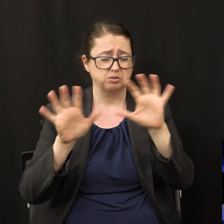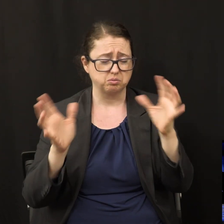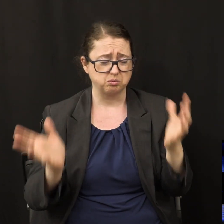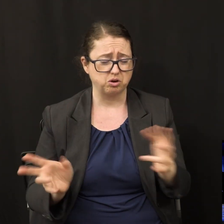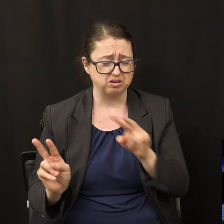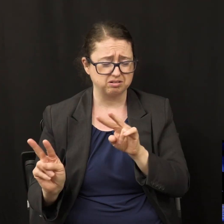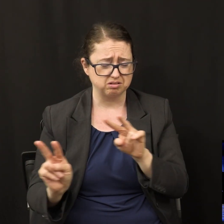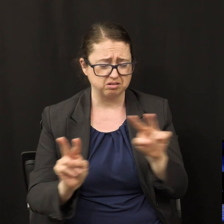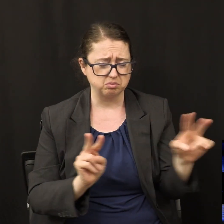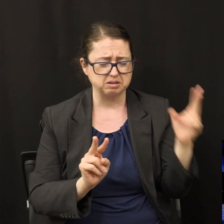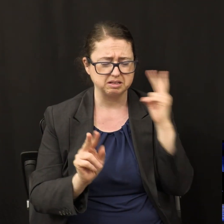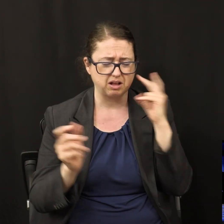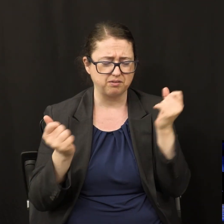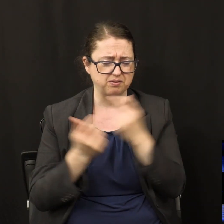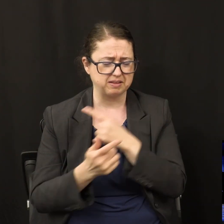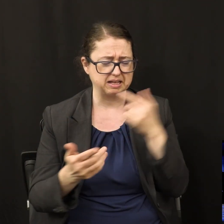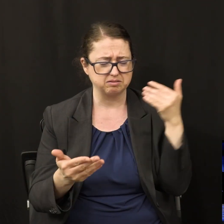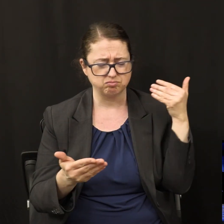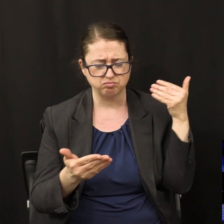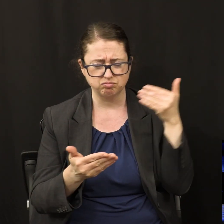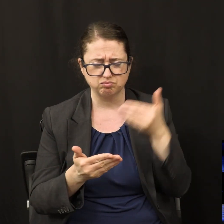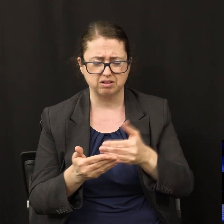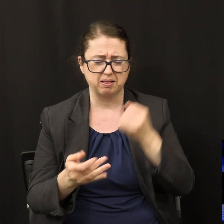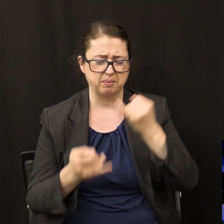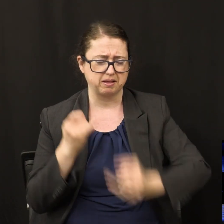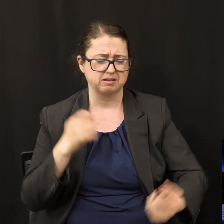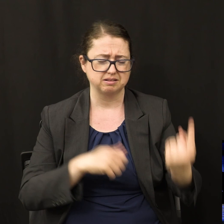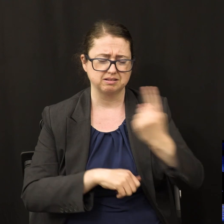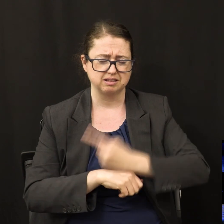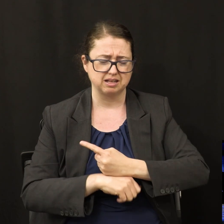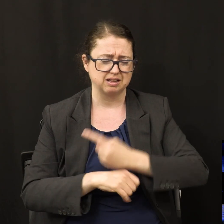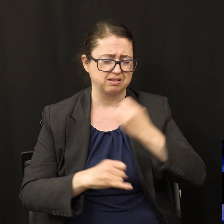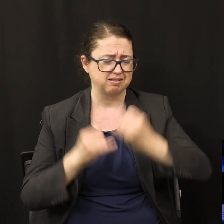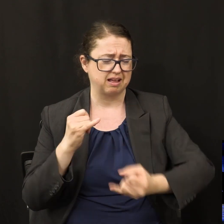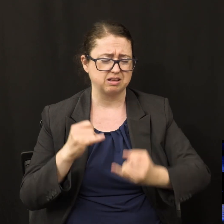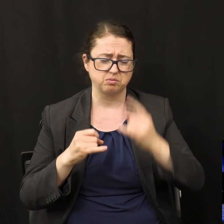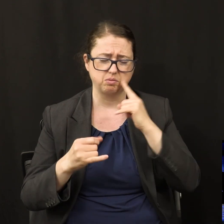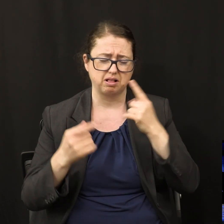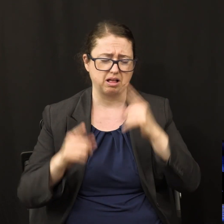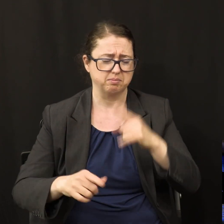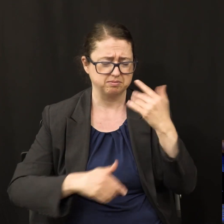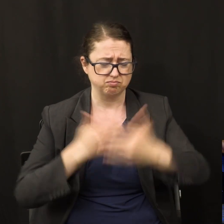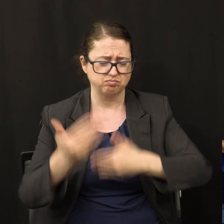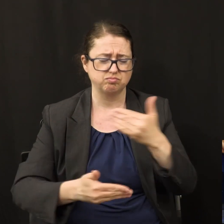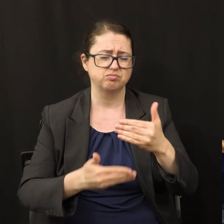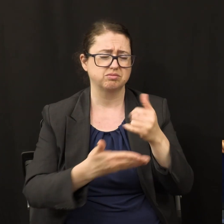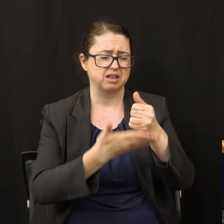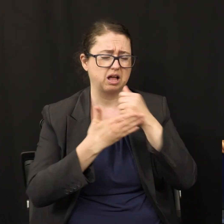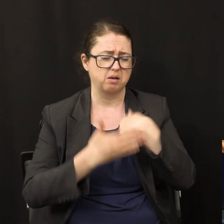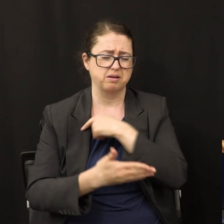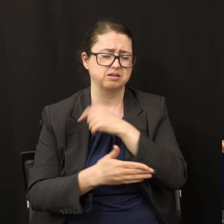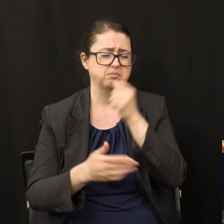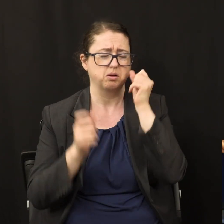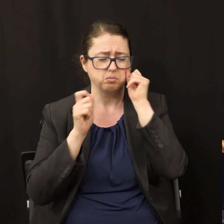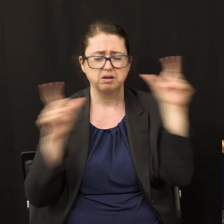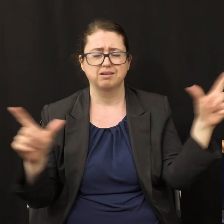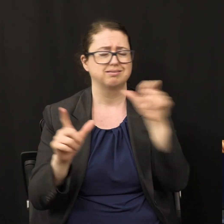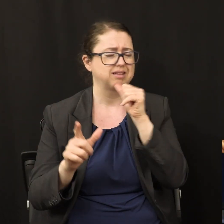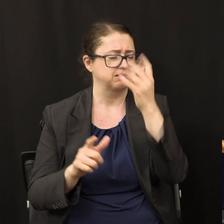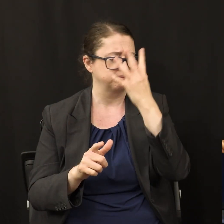very quickly the final movements are indeed rapid ones wake us up from our slumber and help us to proclaim these